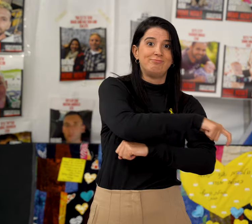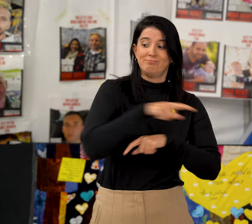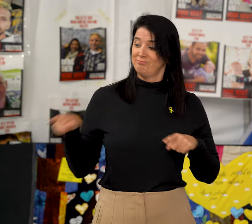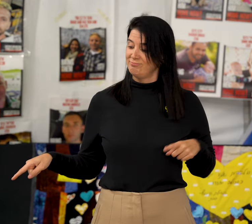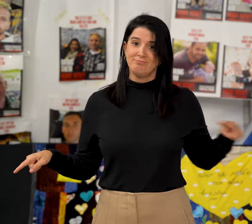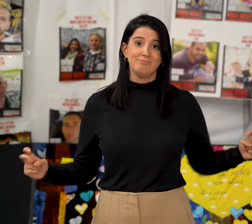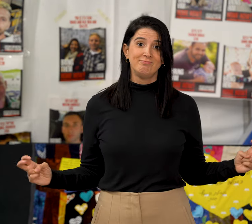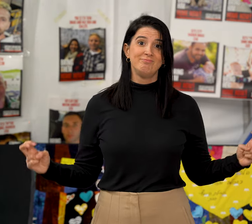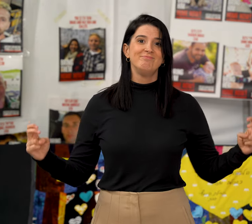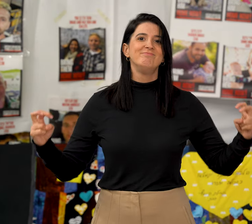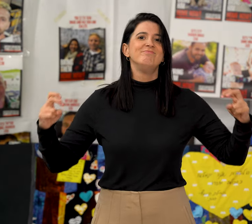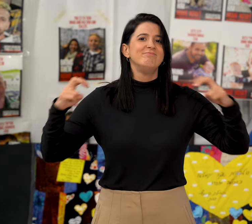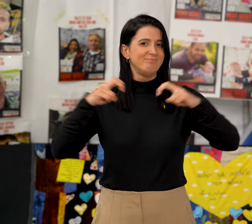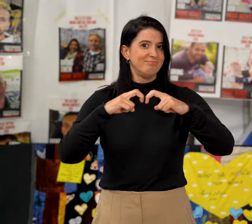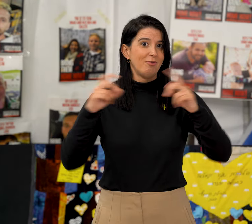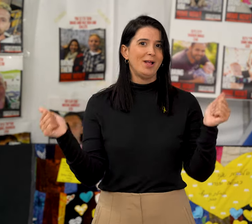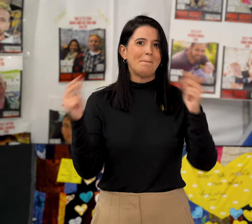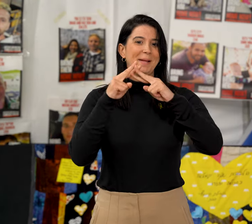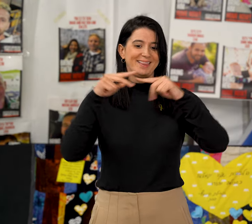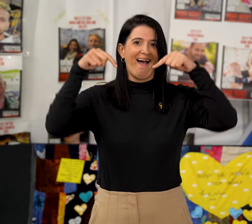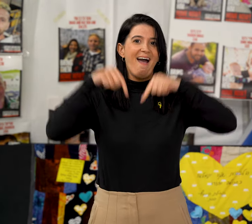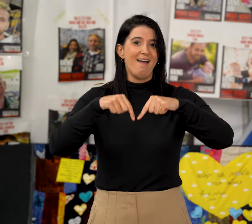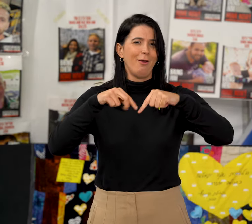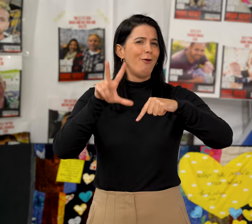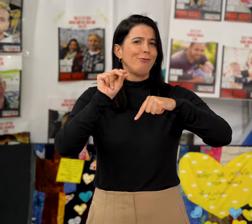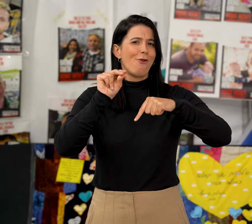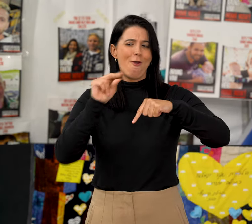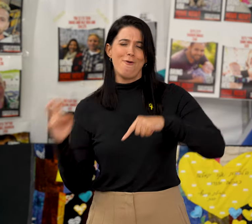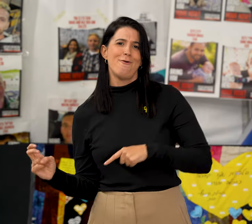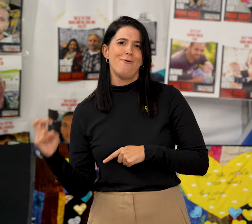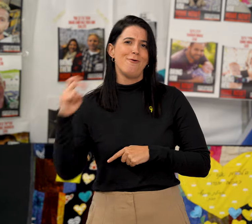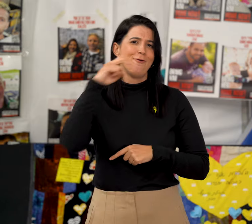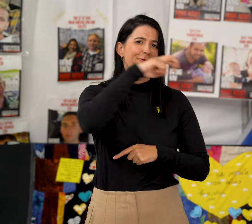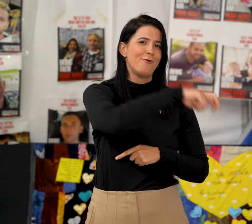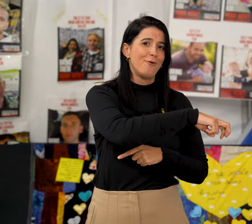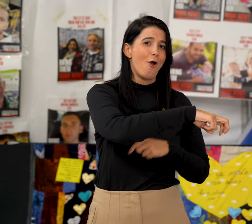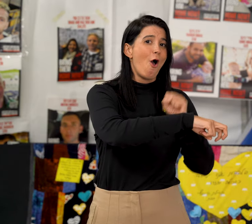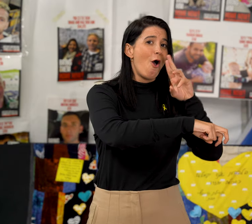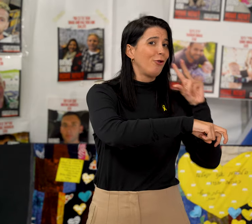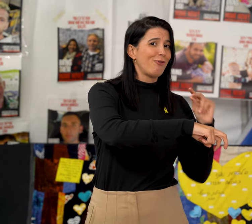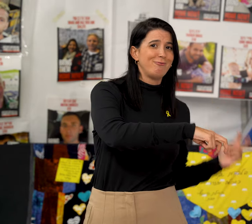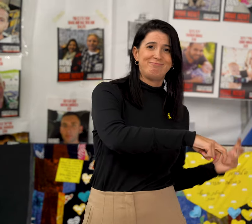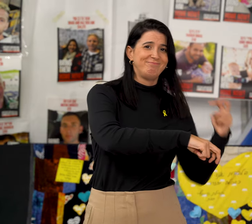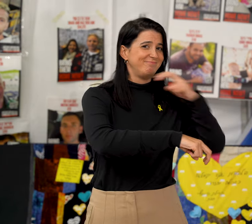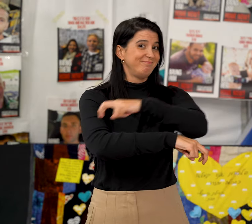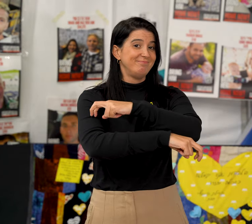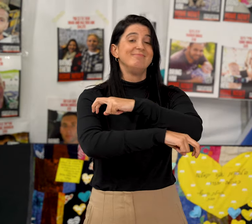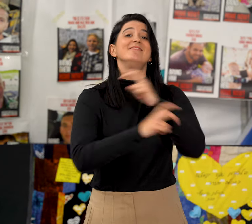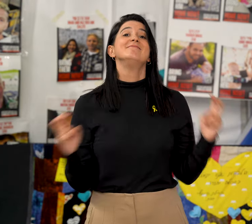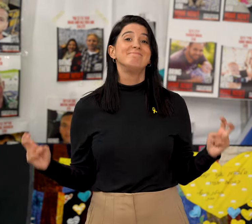build this bridge and meet in the middle. Not one society coming to the other. They both need to